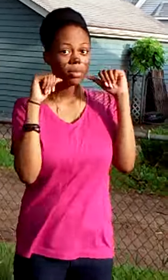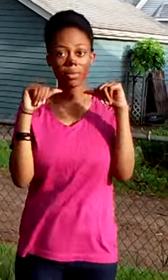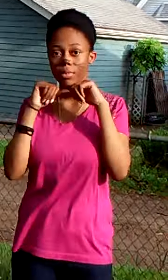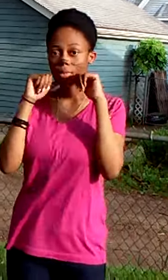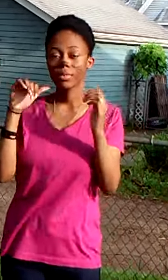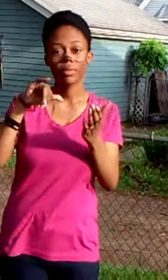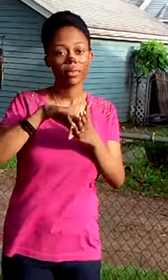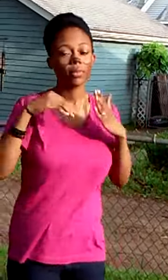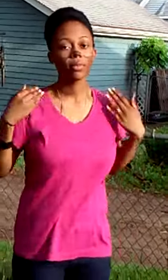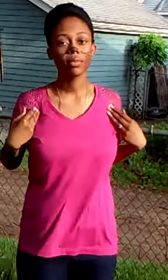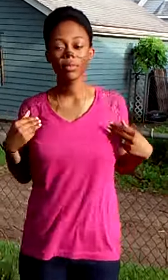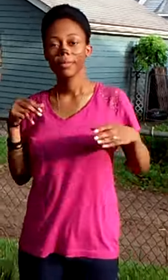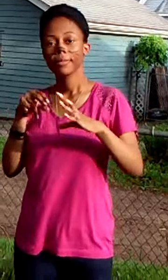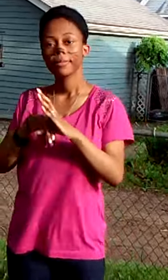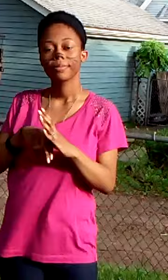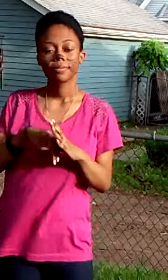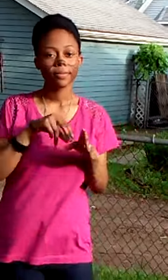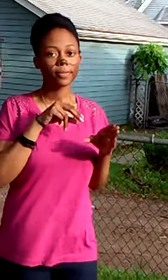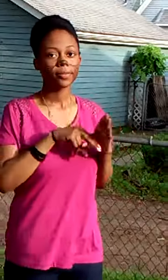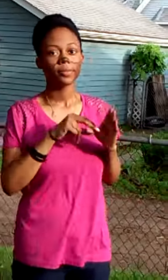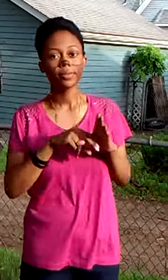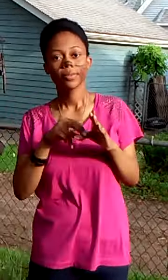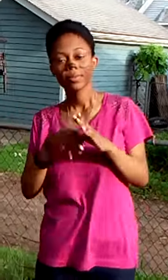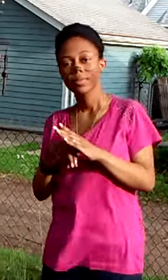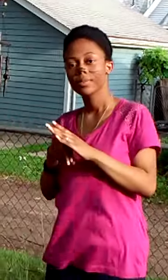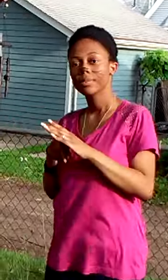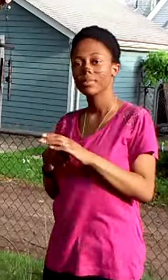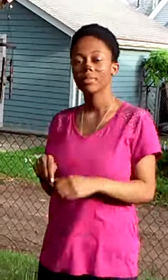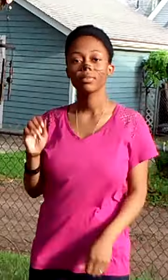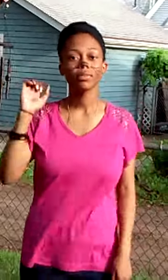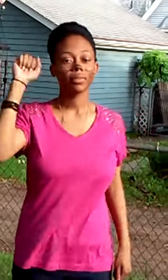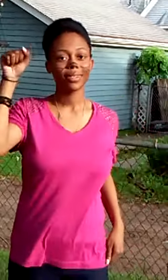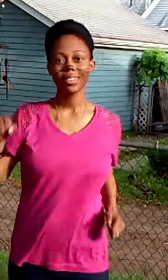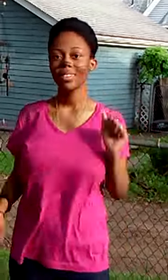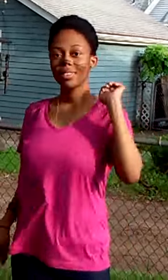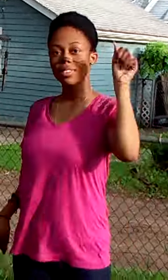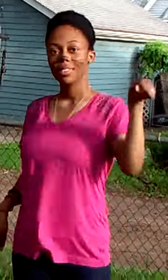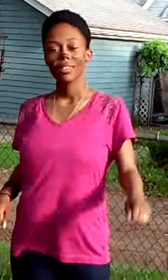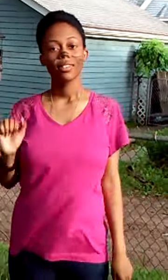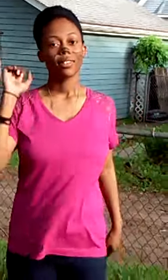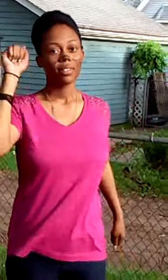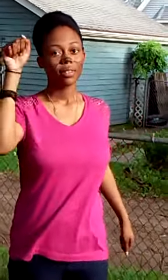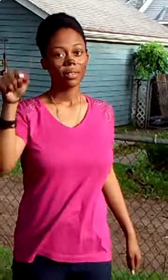na-na-na That peace is sad, sad, sad, sad Yeah, yeah, yeah